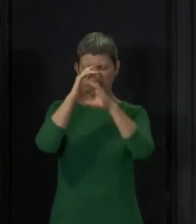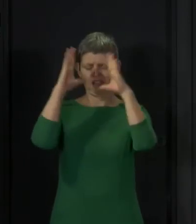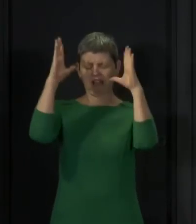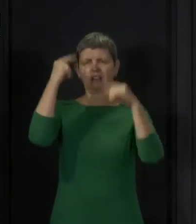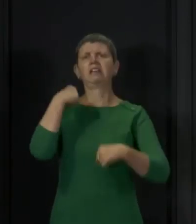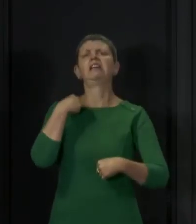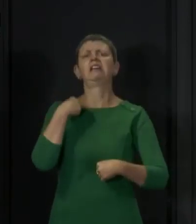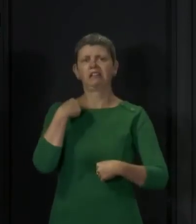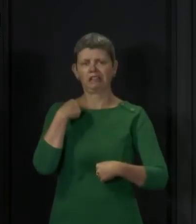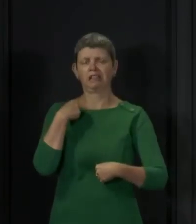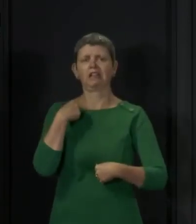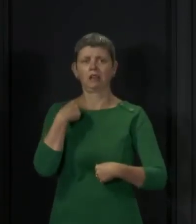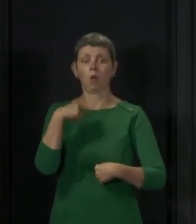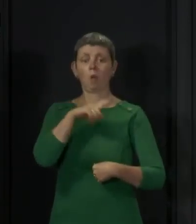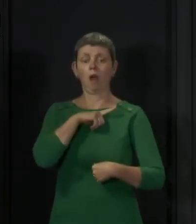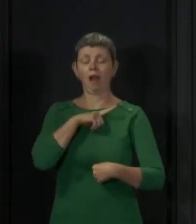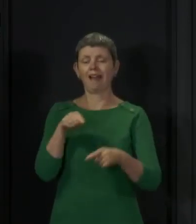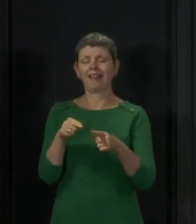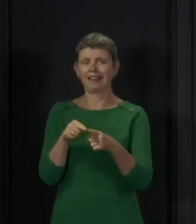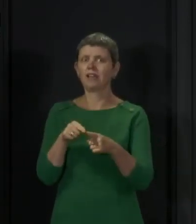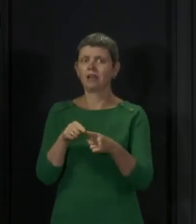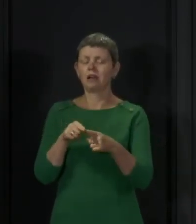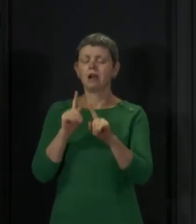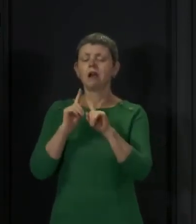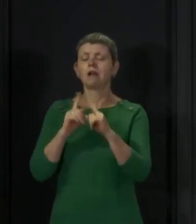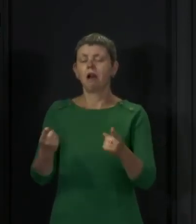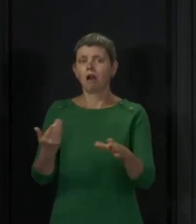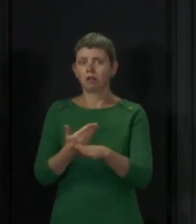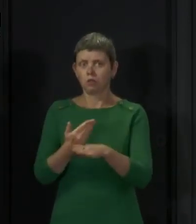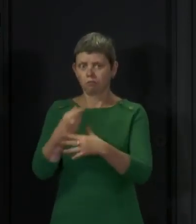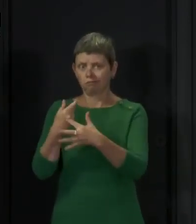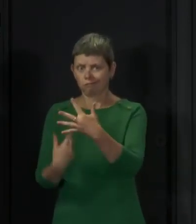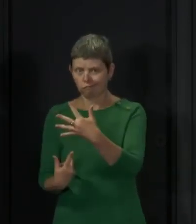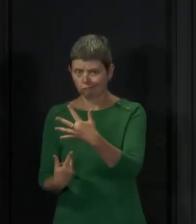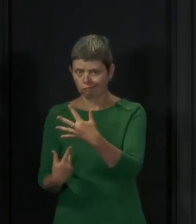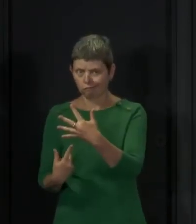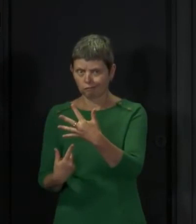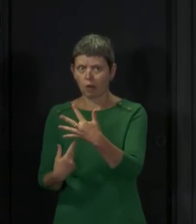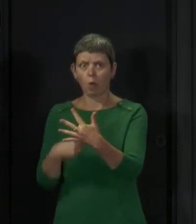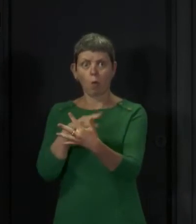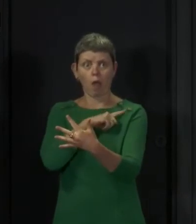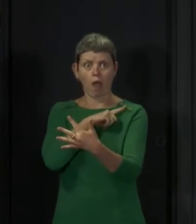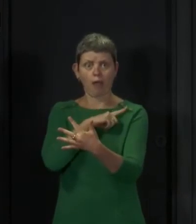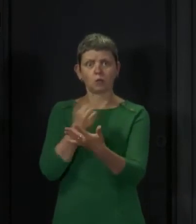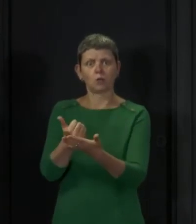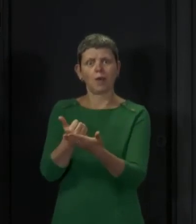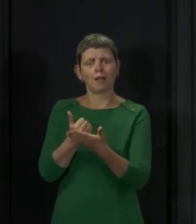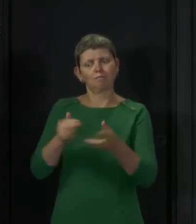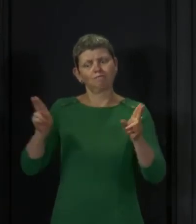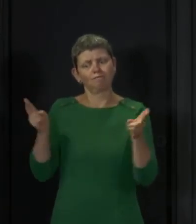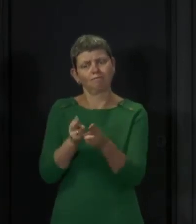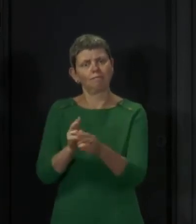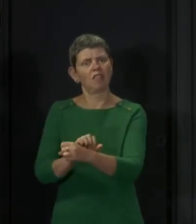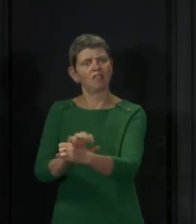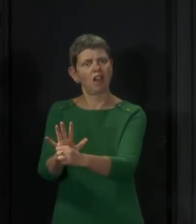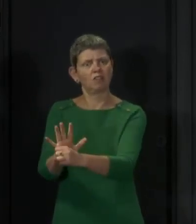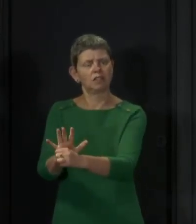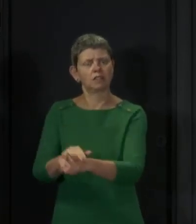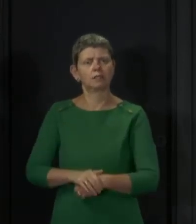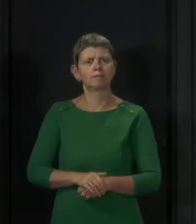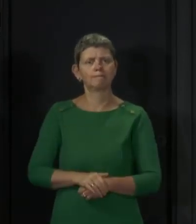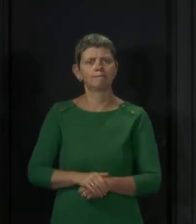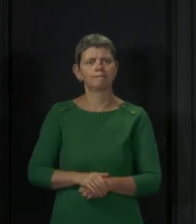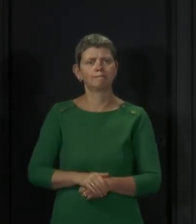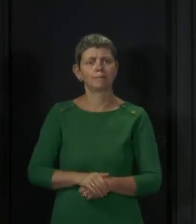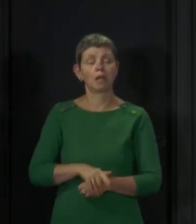evidence allows the virus to spread more easily that we will keep it under control. So to start, you mustn't meet